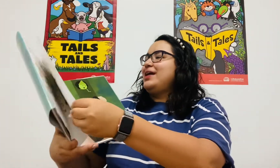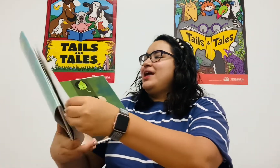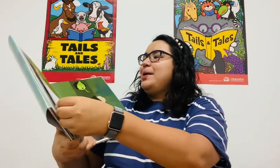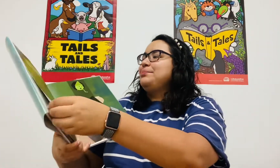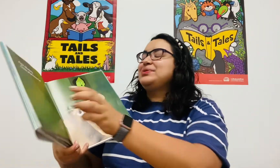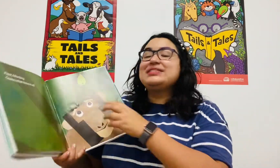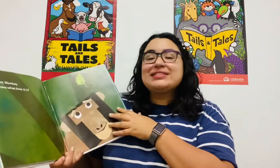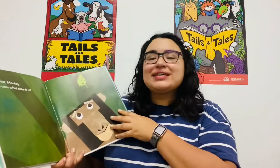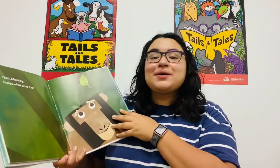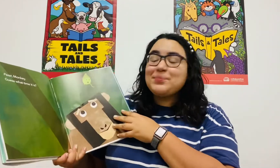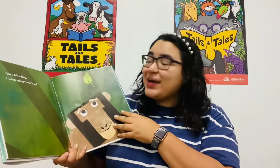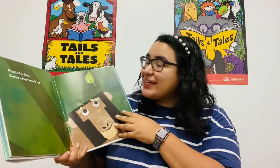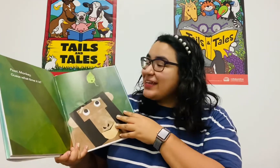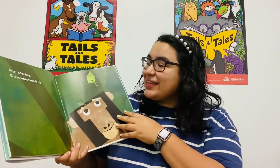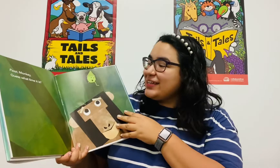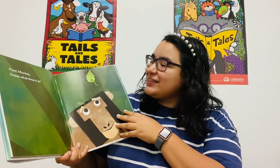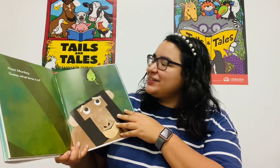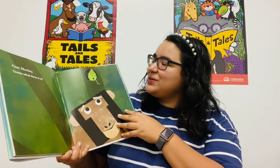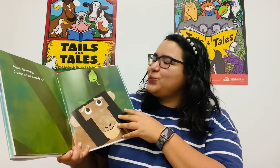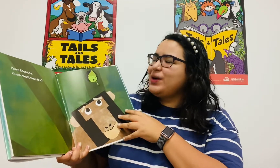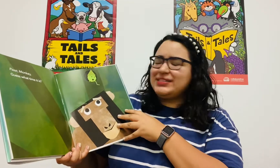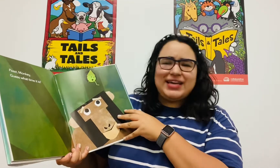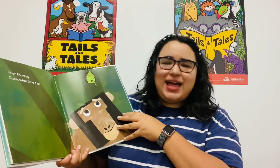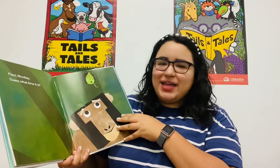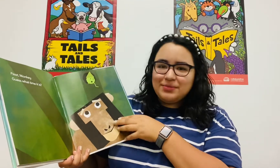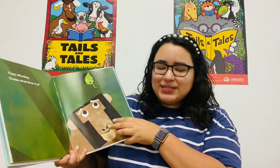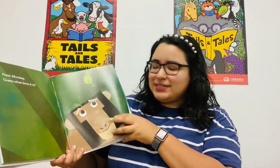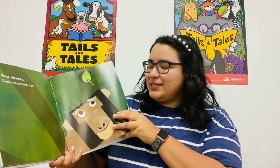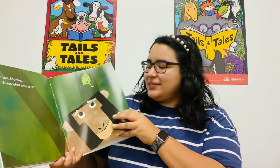Psst, monkey, what time is it?